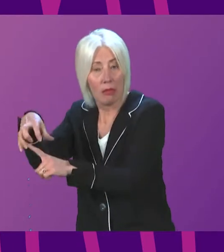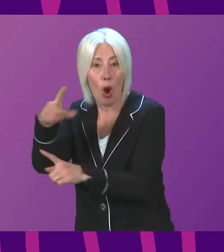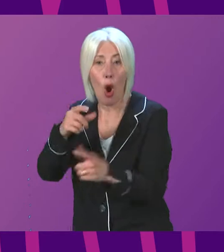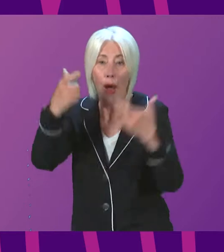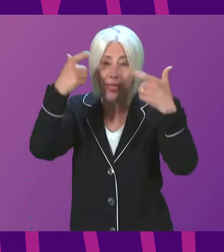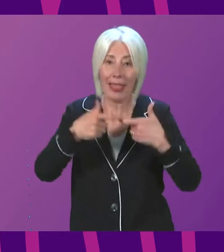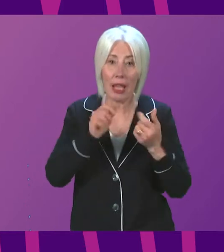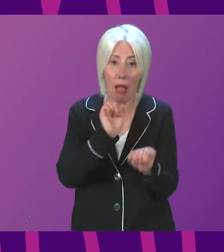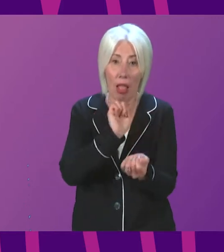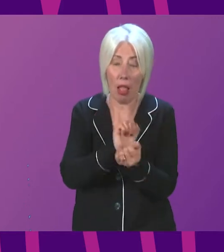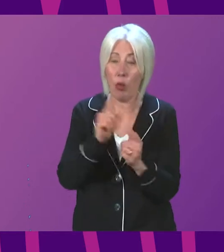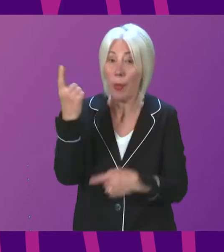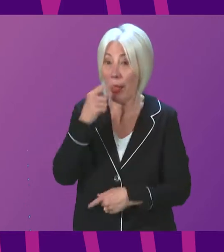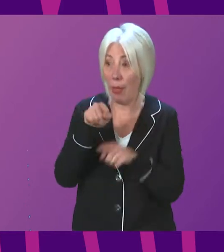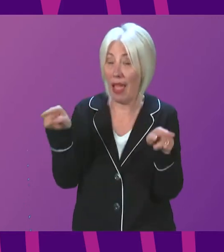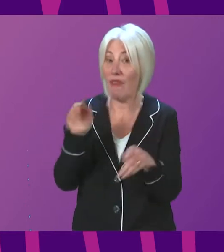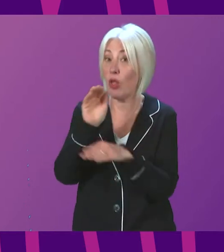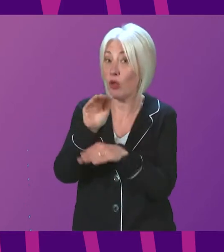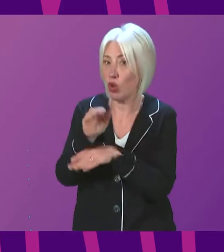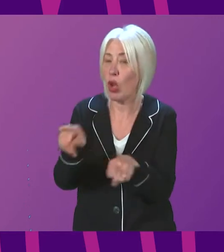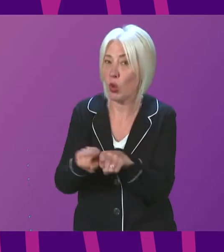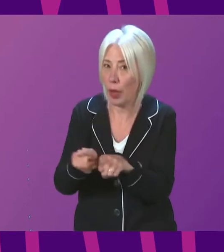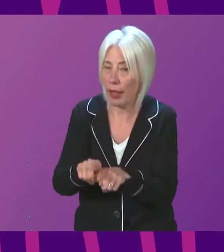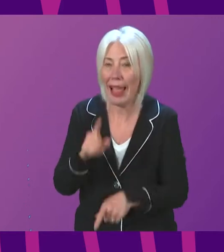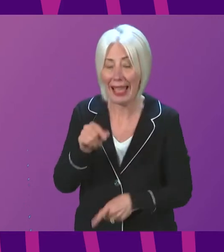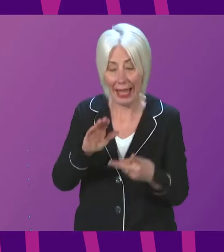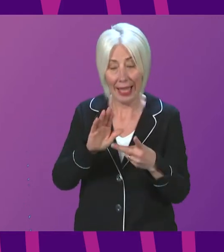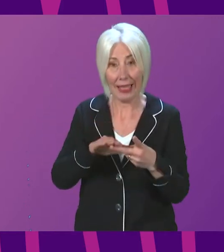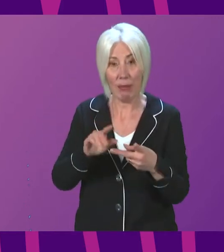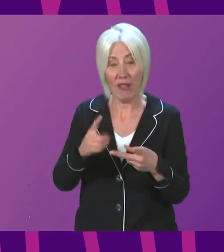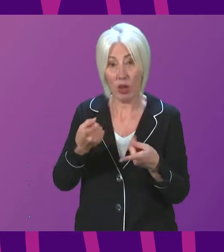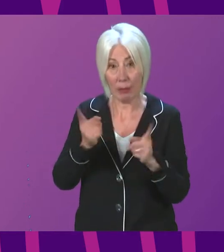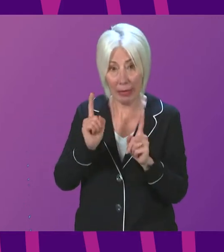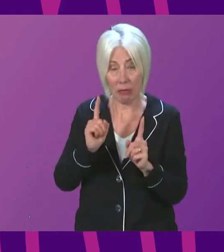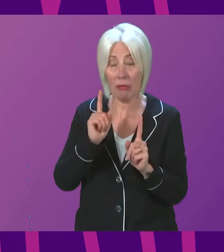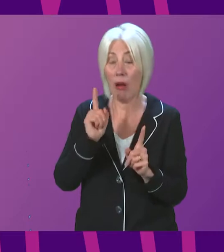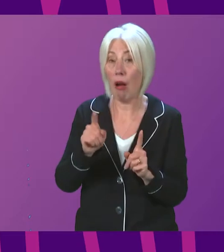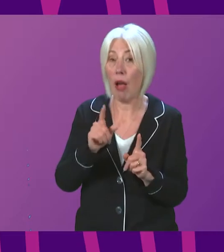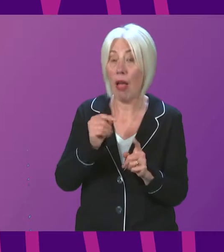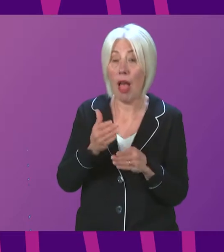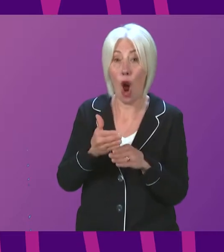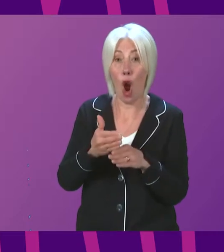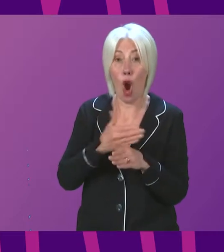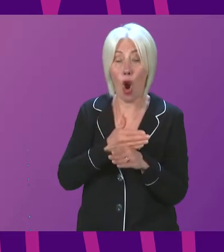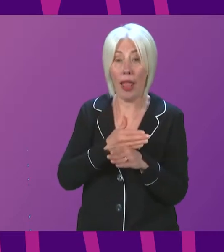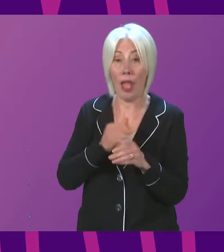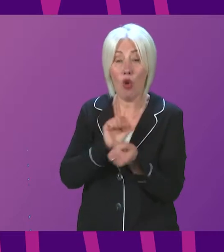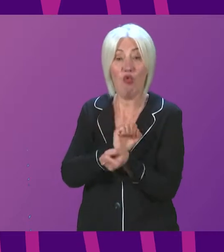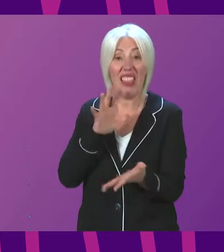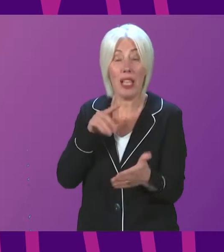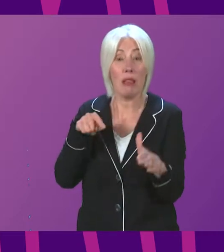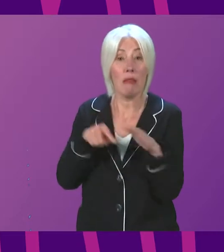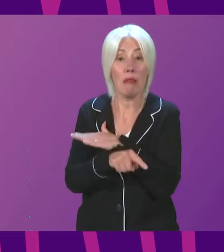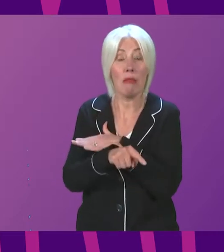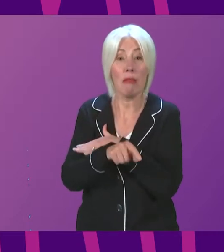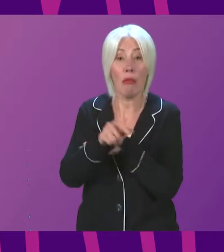learn lessons for the future. Can the Deputy First Minister indicate whether this, along with the early release of prisoners as a result of